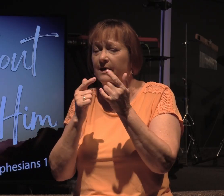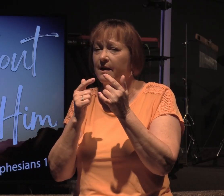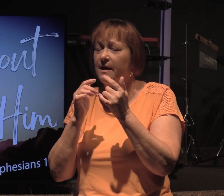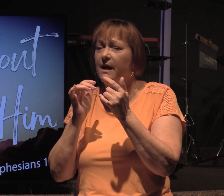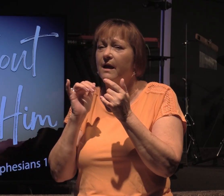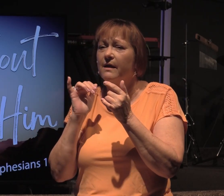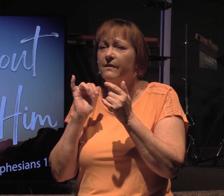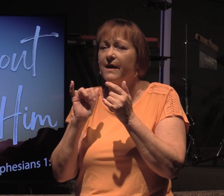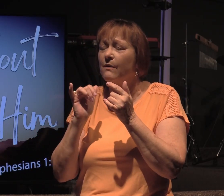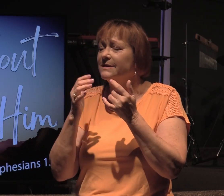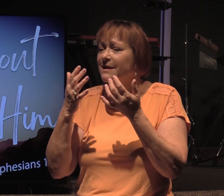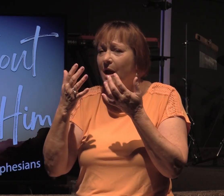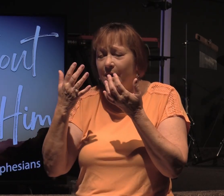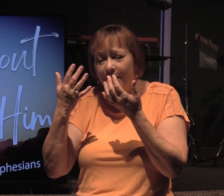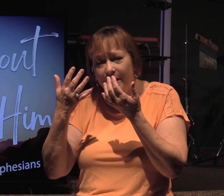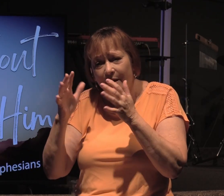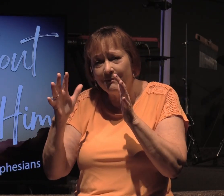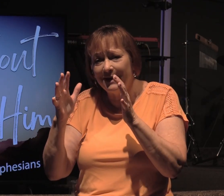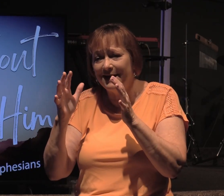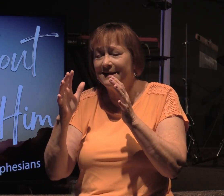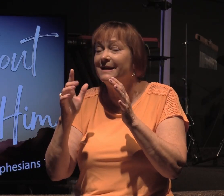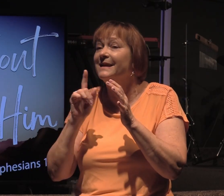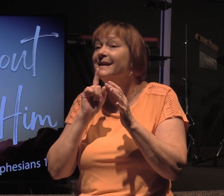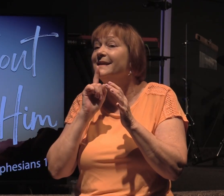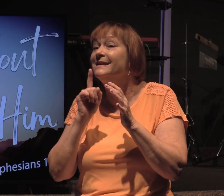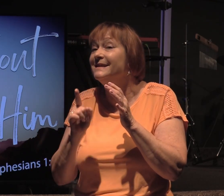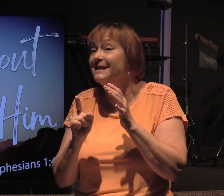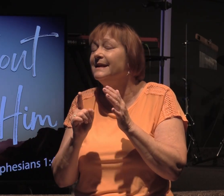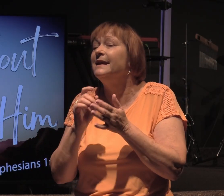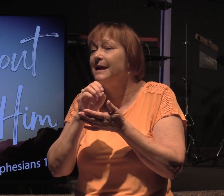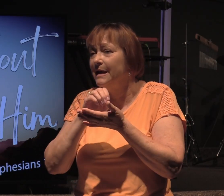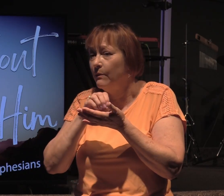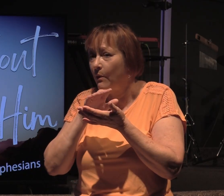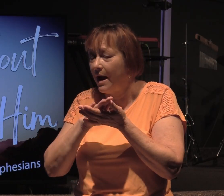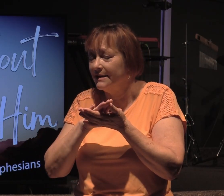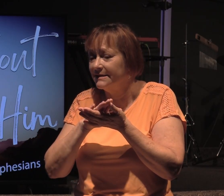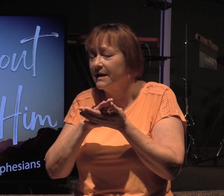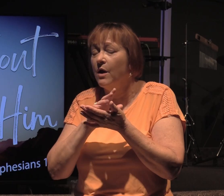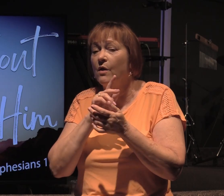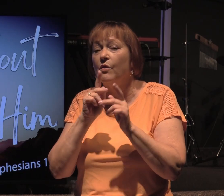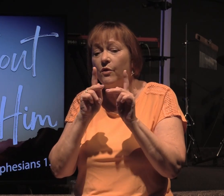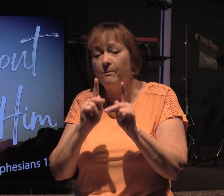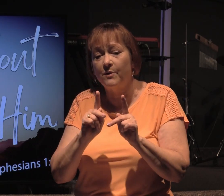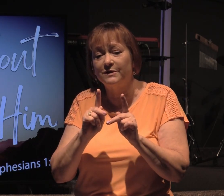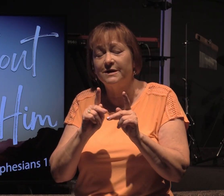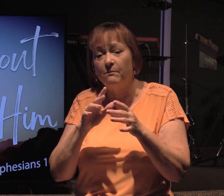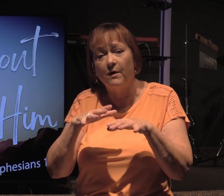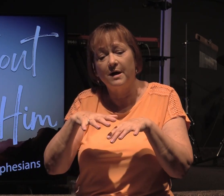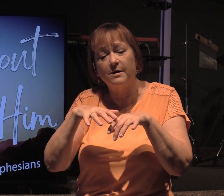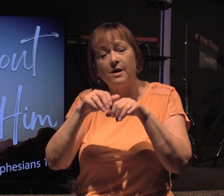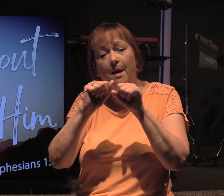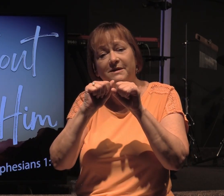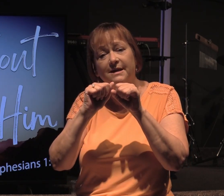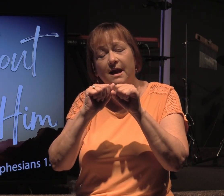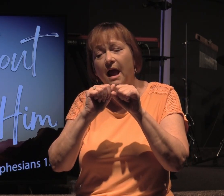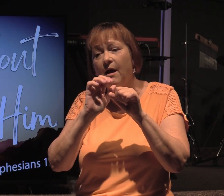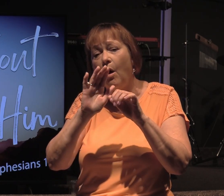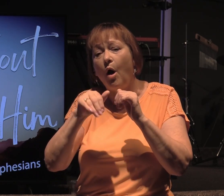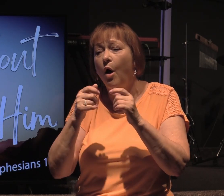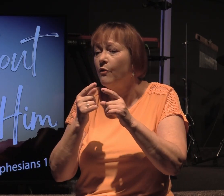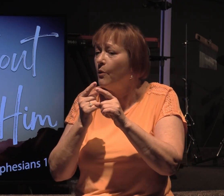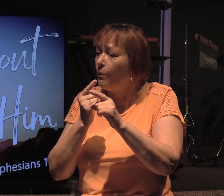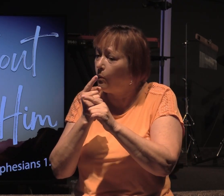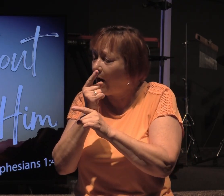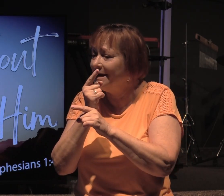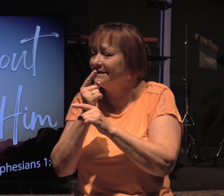was complete indeed he writes the person who had been adopted had all the rights